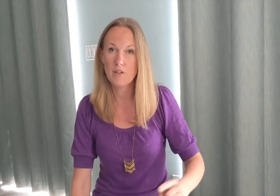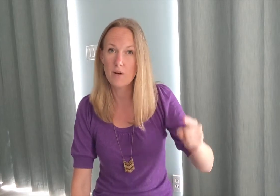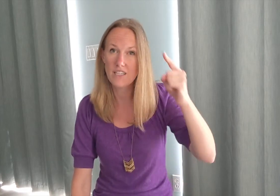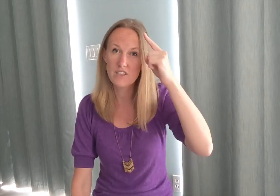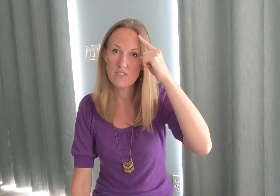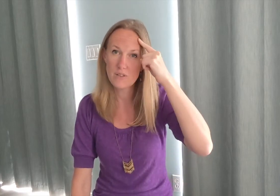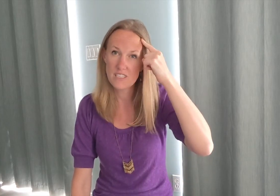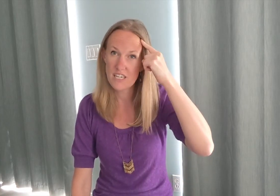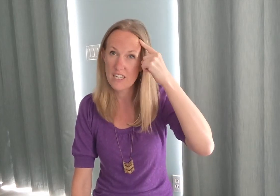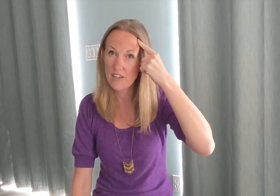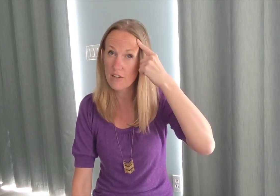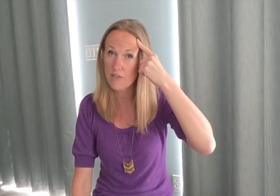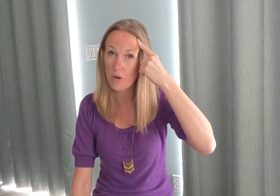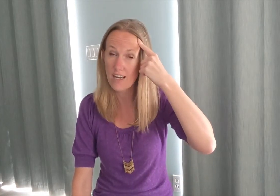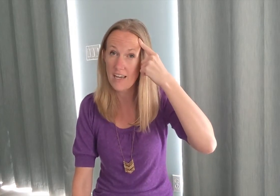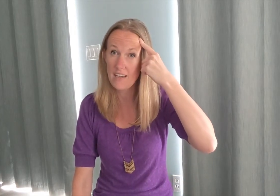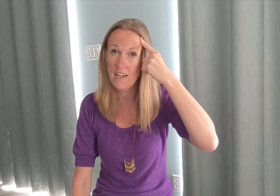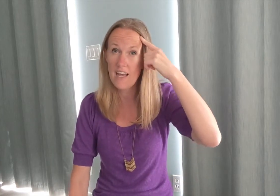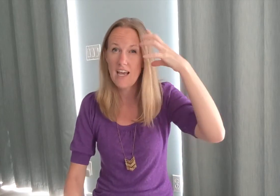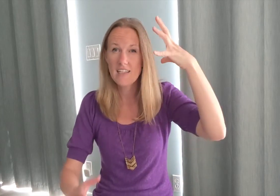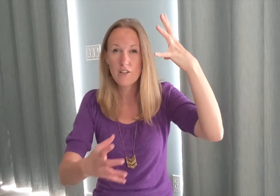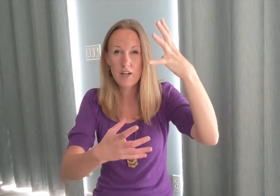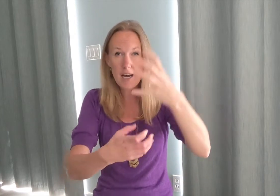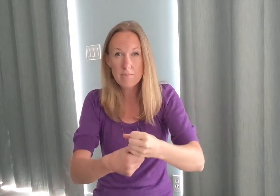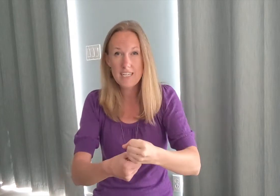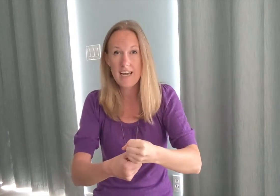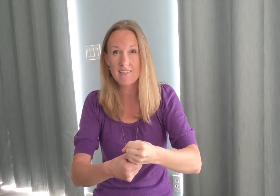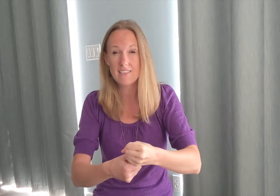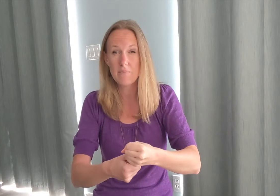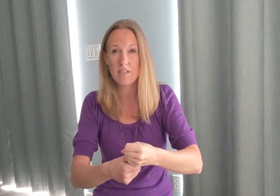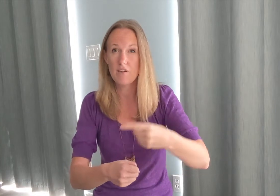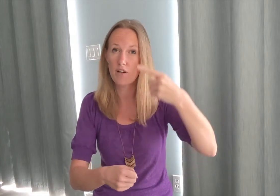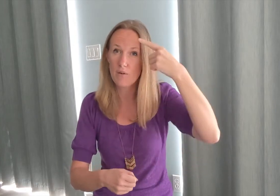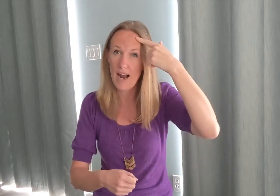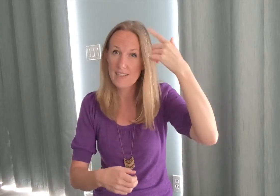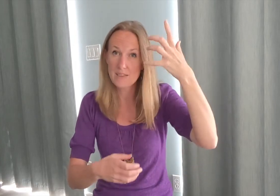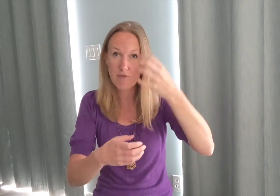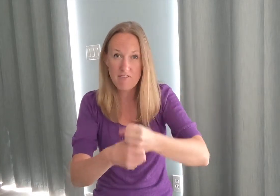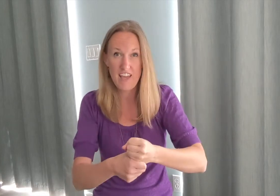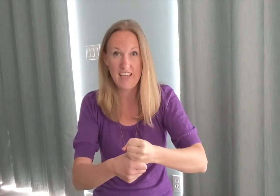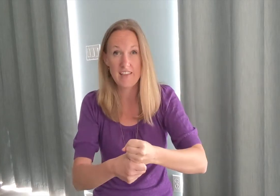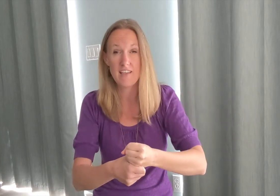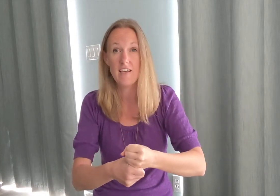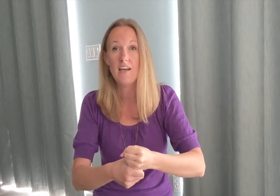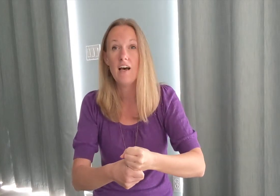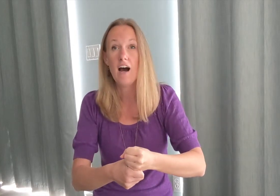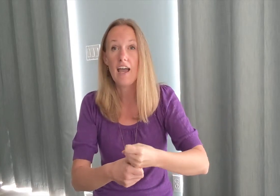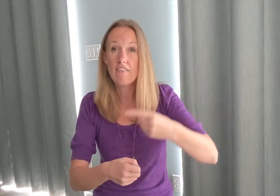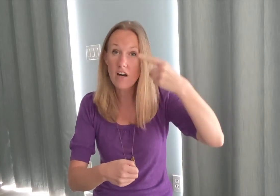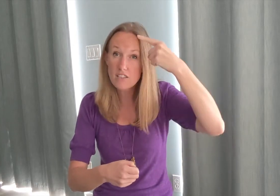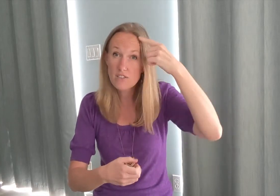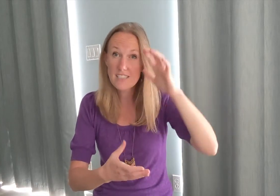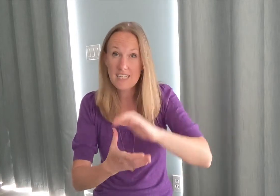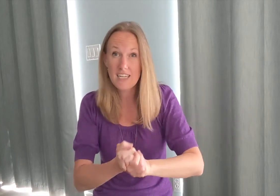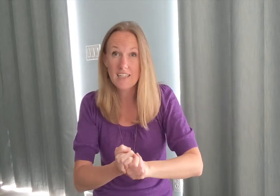you want to do is you want to start here at your forehead and then you come down to something you can grasp faith I have also seen it